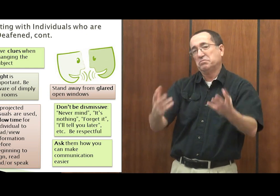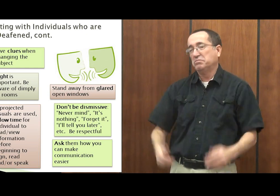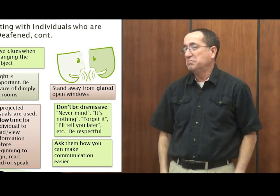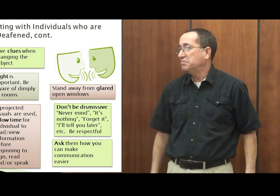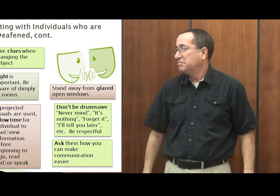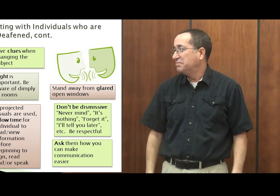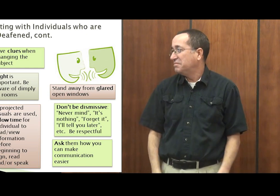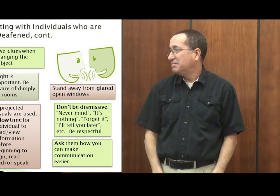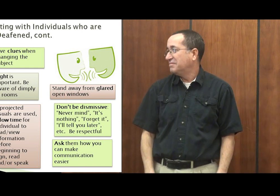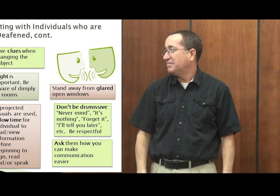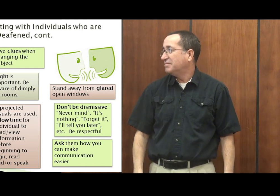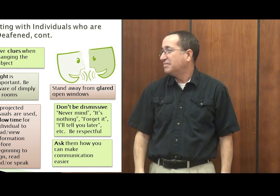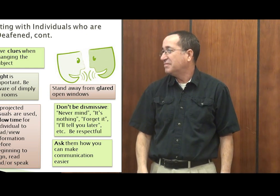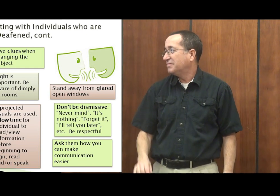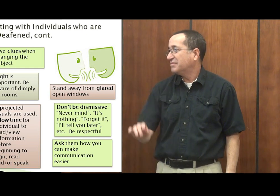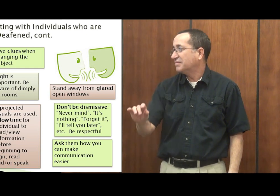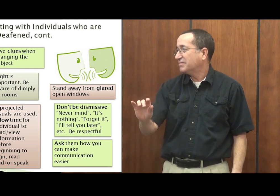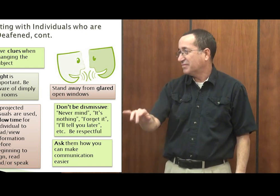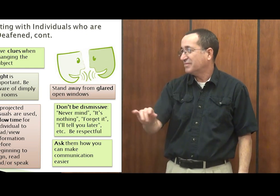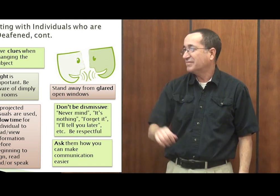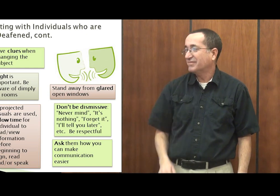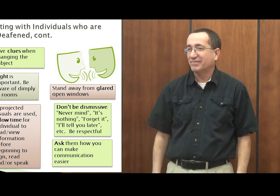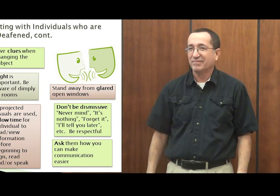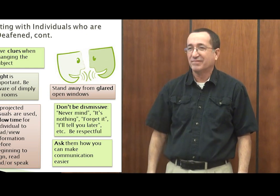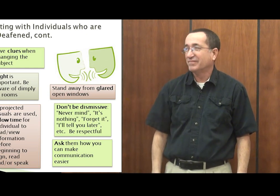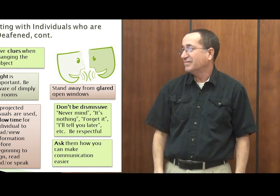person themselves how it's best to communicate with them.